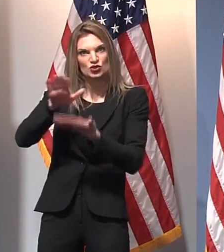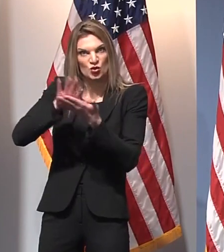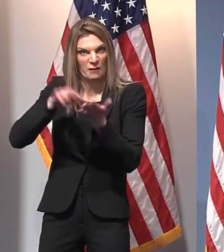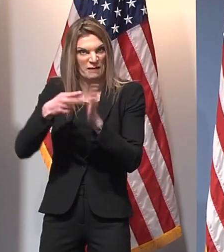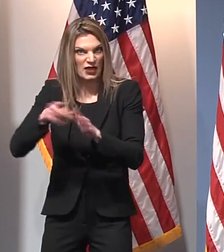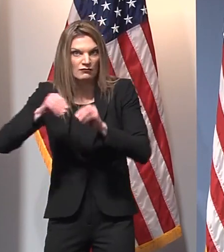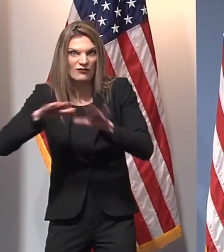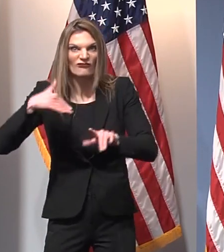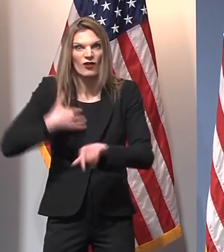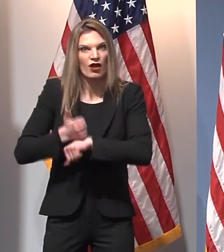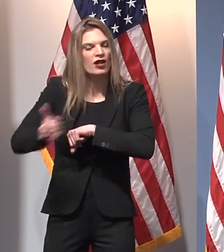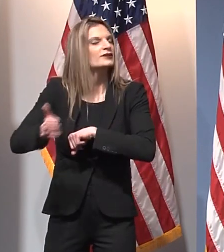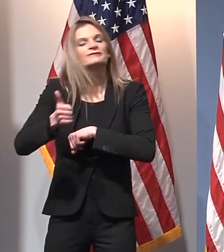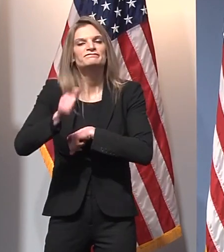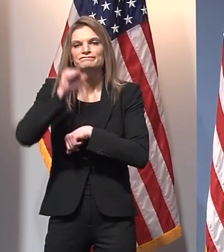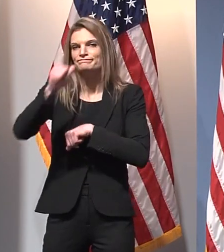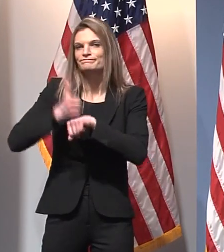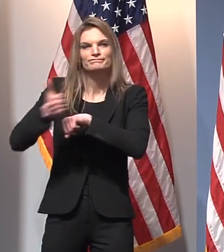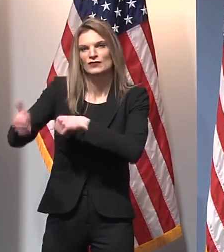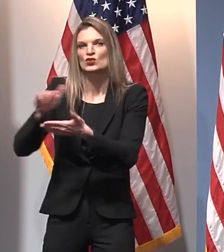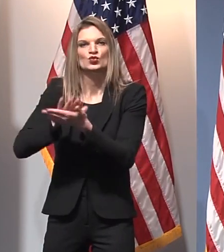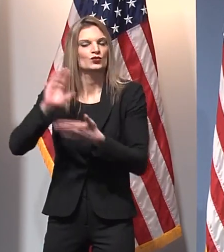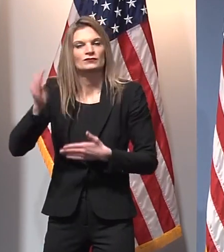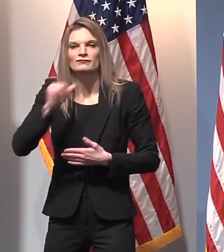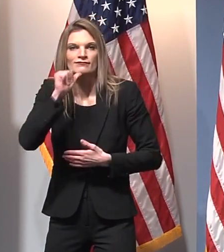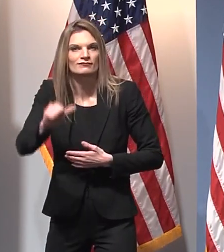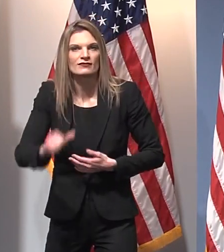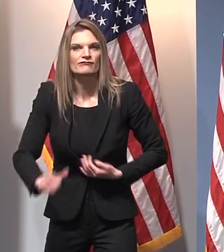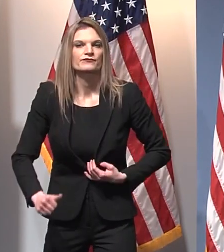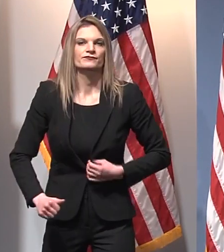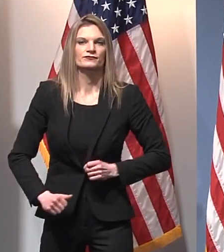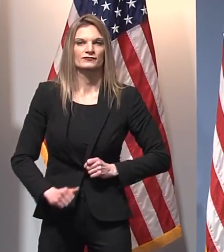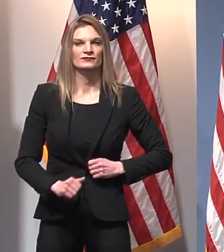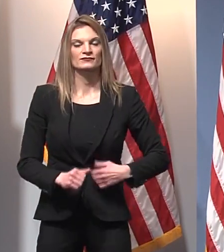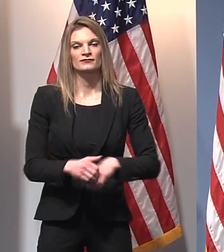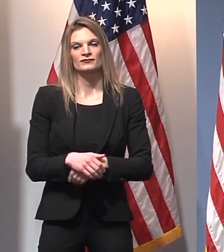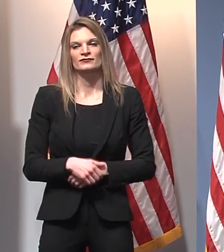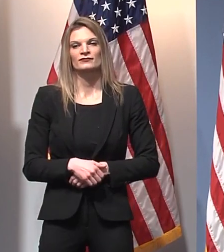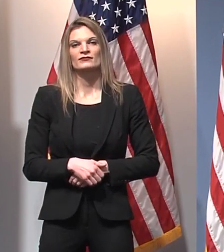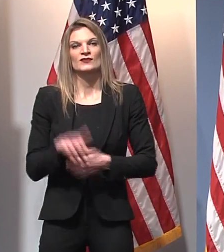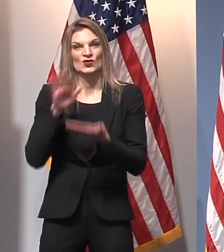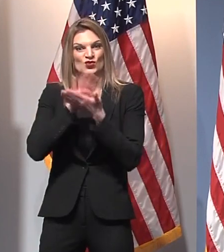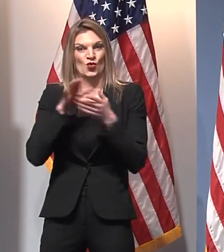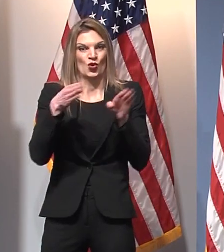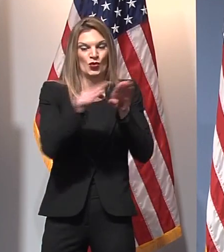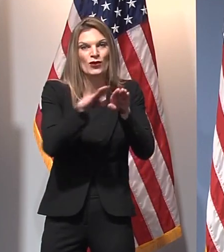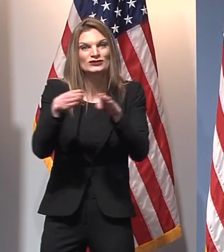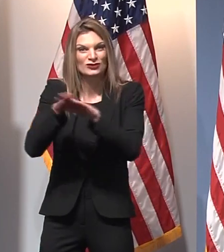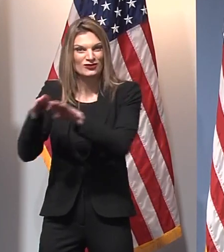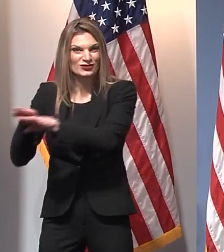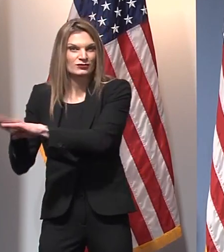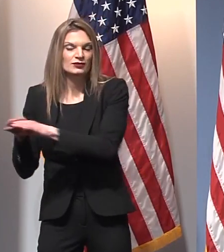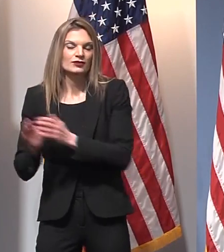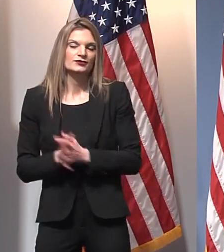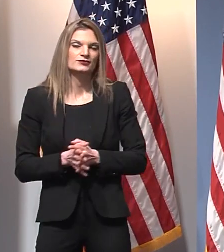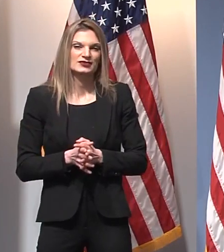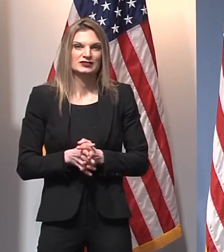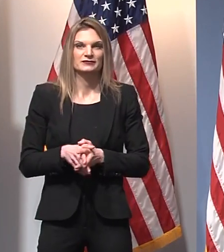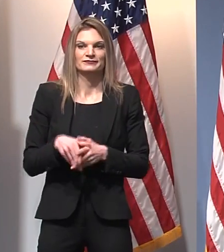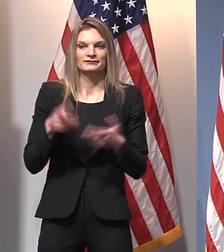Now, unfortunately, the other thing that we've learned in this time is the toll that school closures has taken on children.